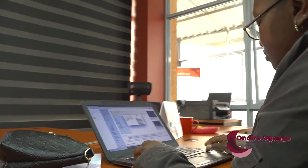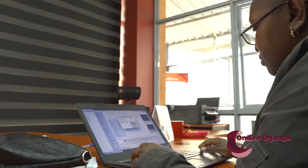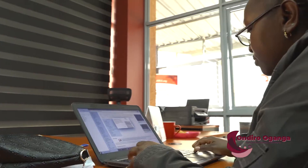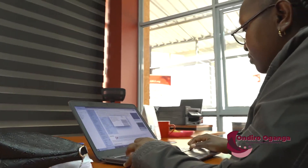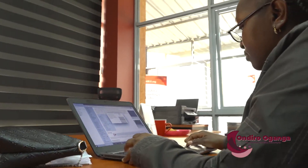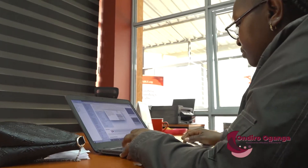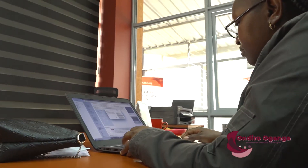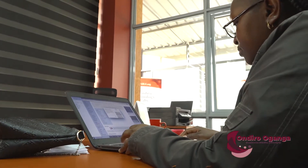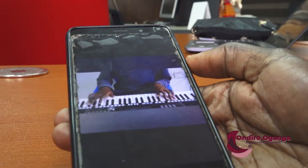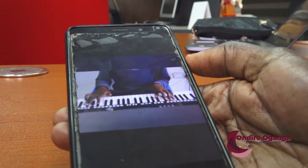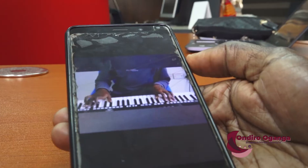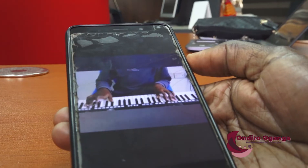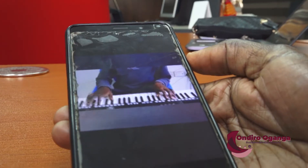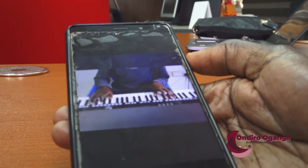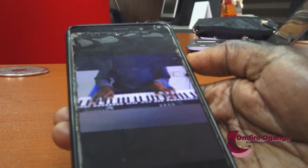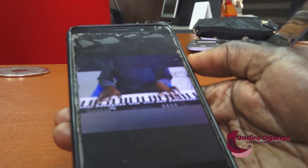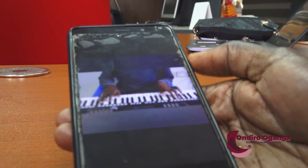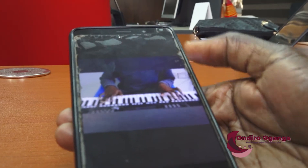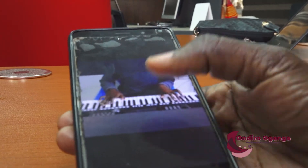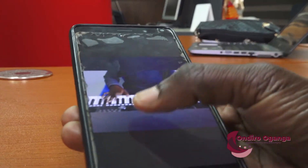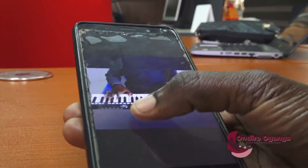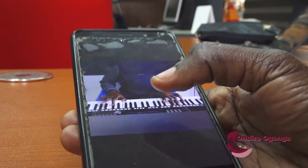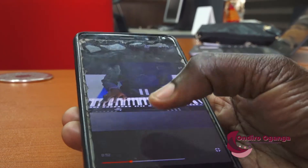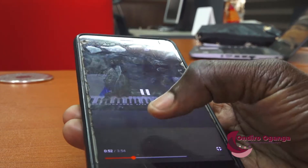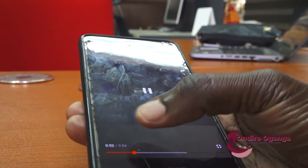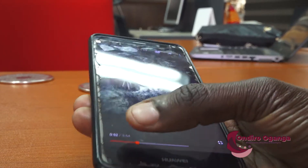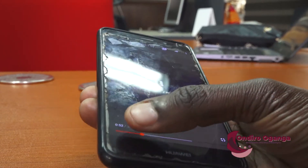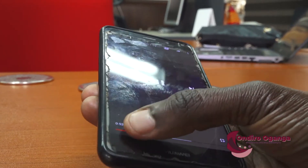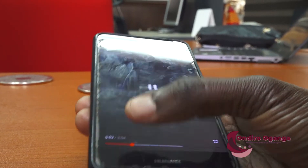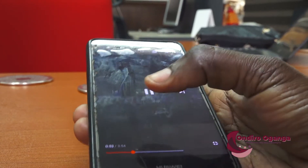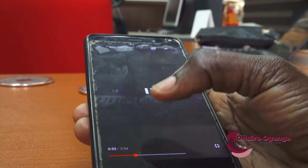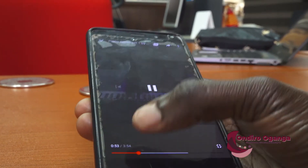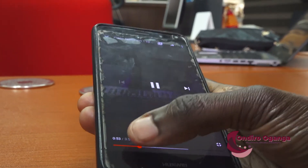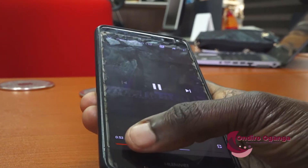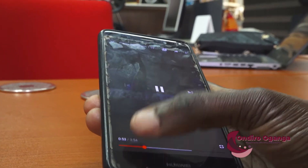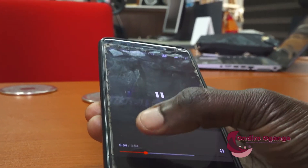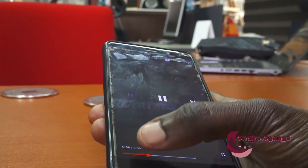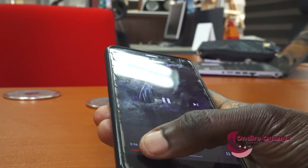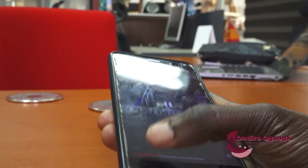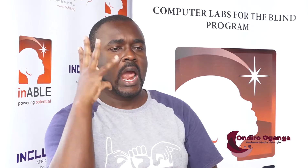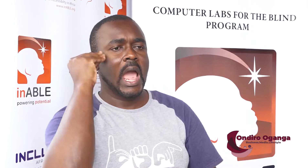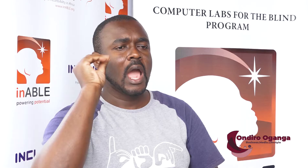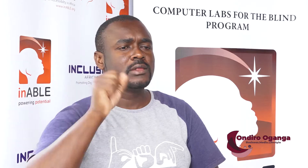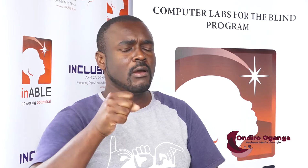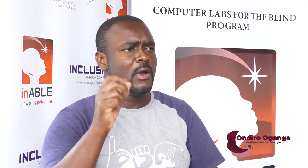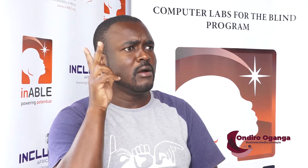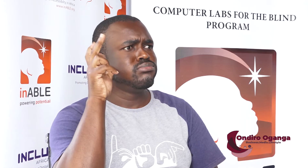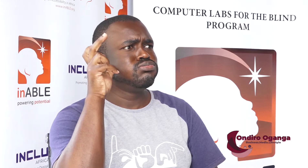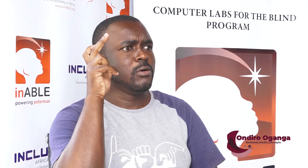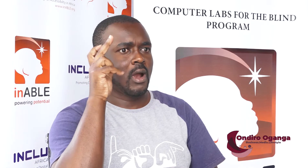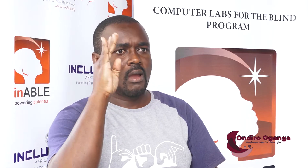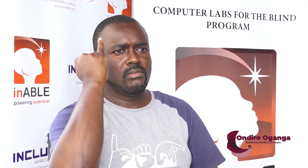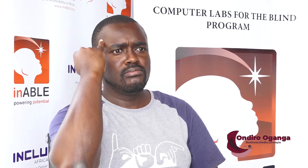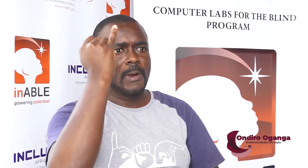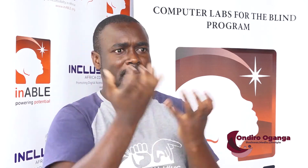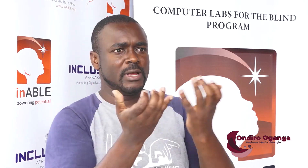no that equality at that particular sector. If you look at the television, we have a lot of verbal communication.